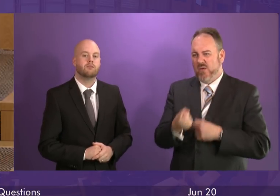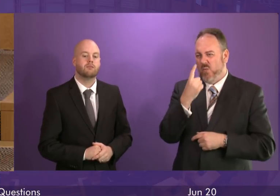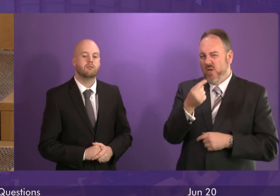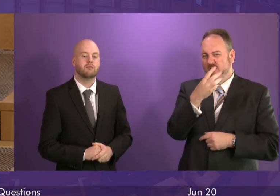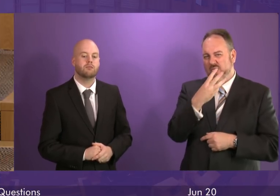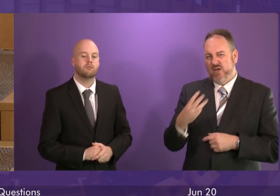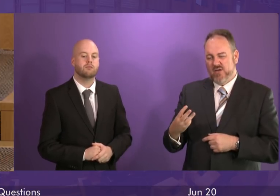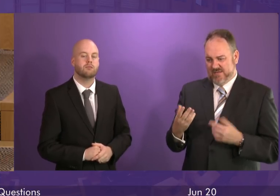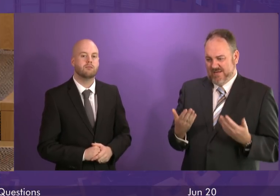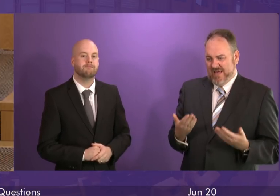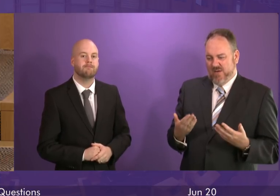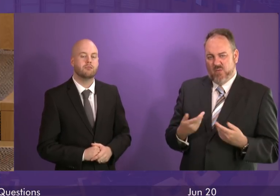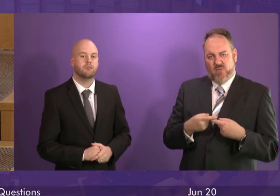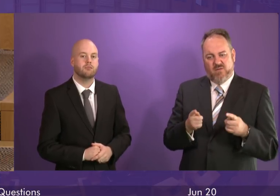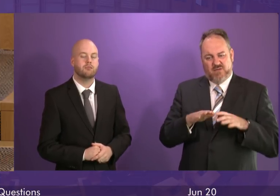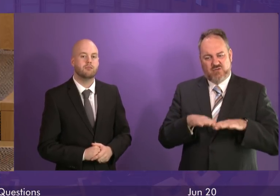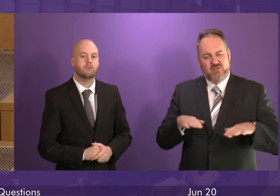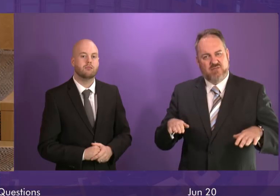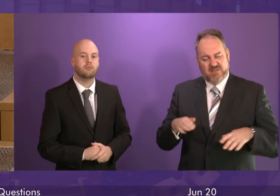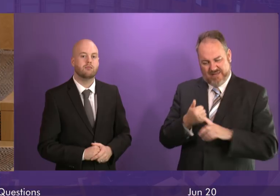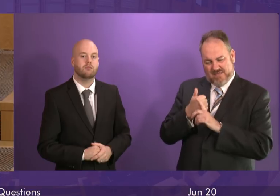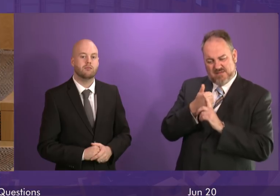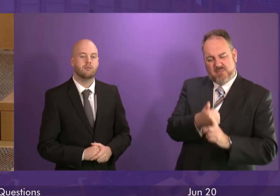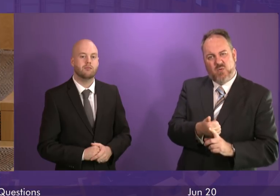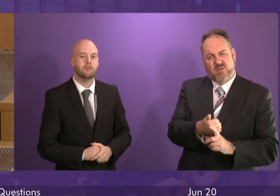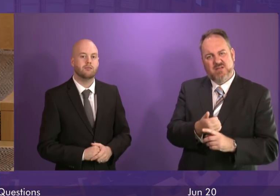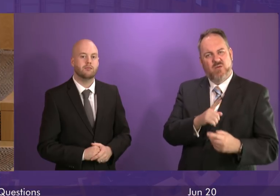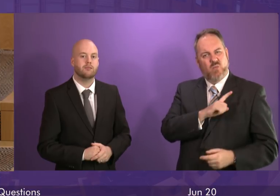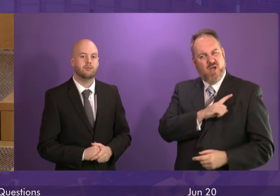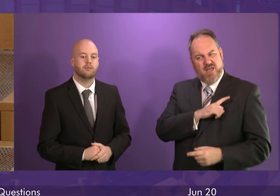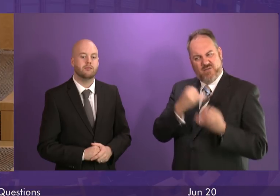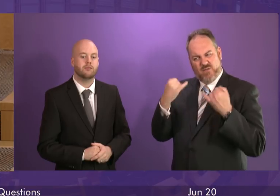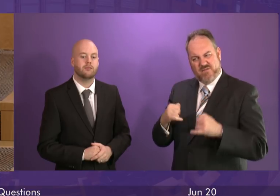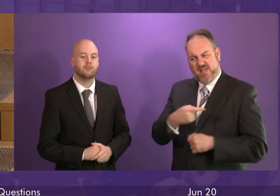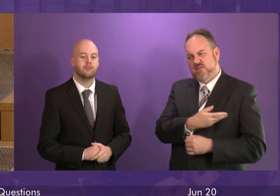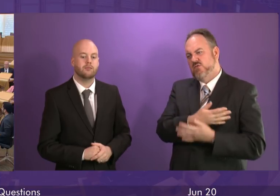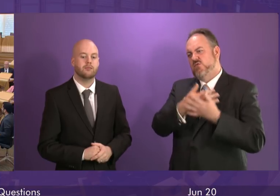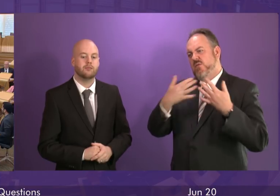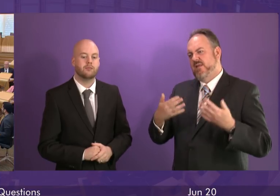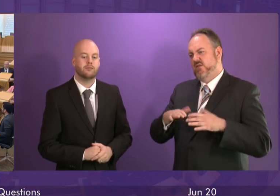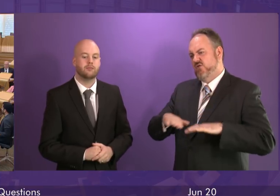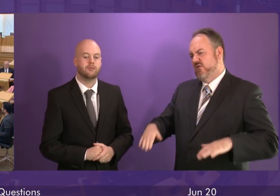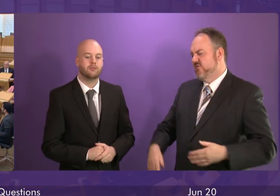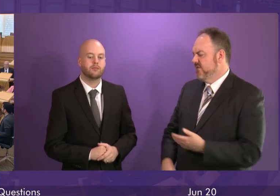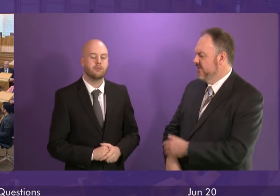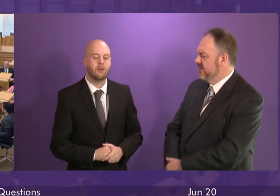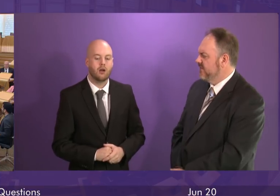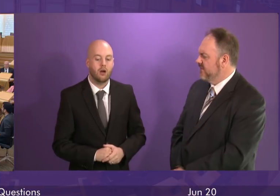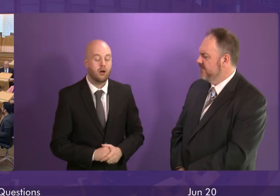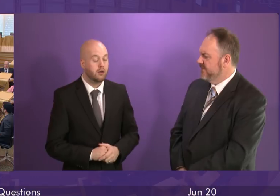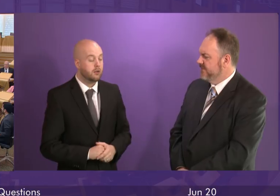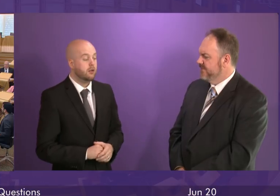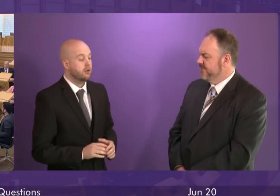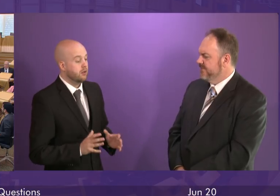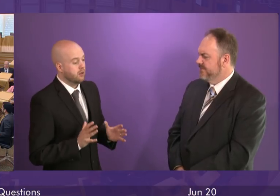are getting this foundation. Why is this First Minister failing these children? First Minister. Well,